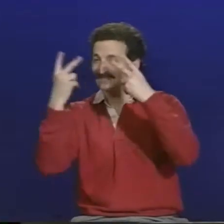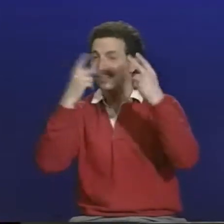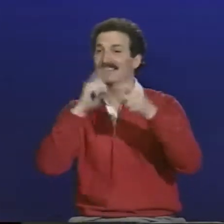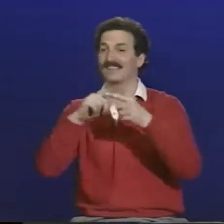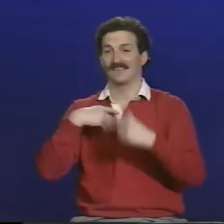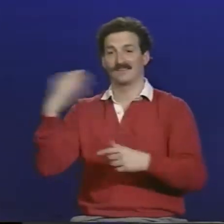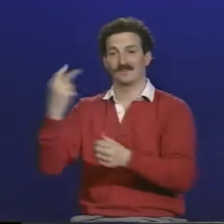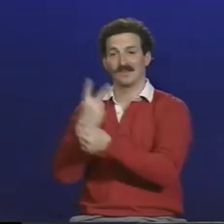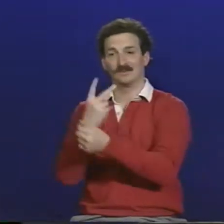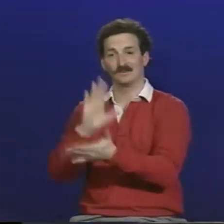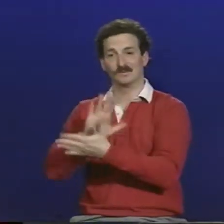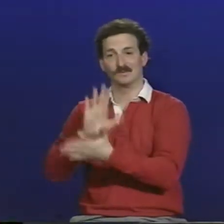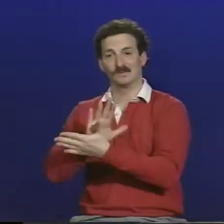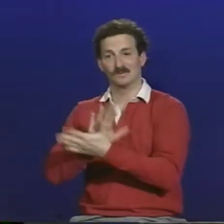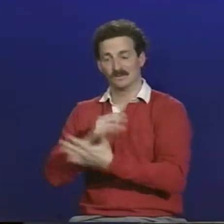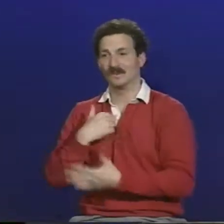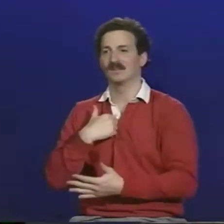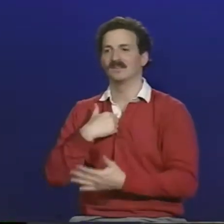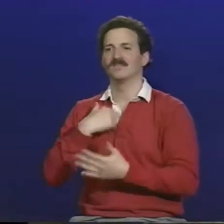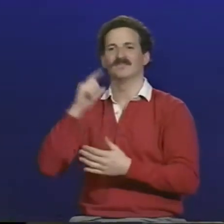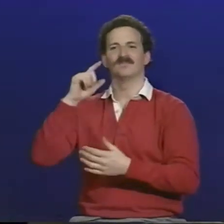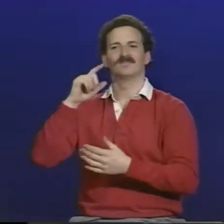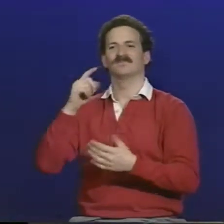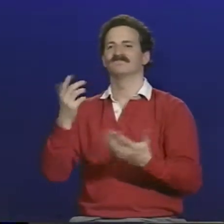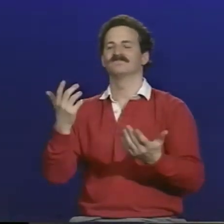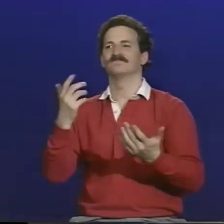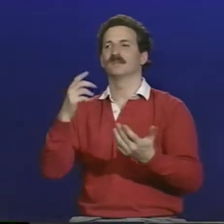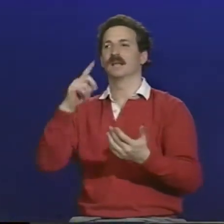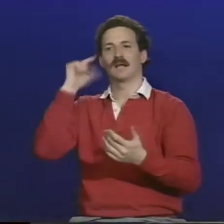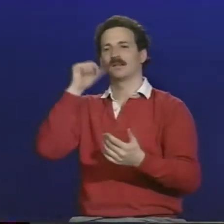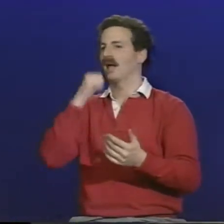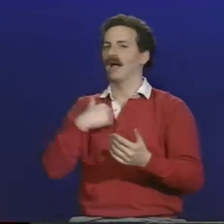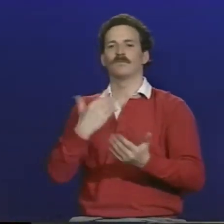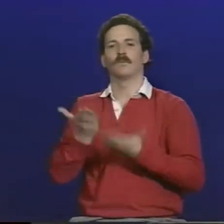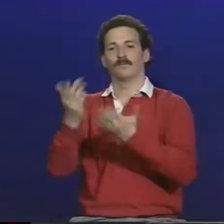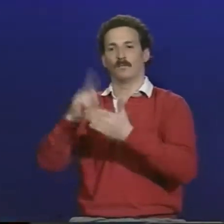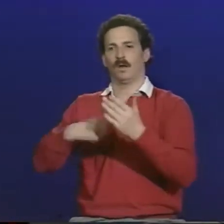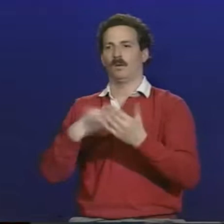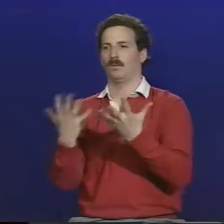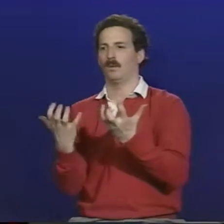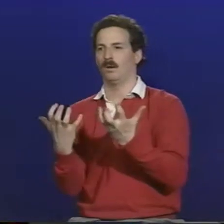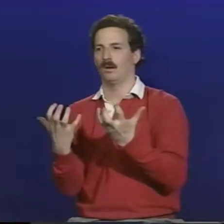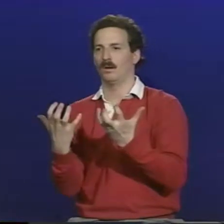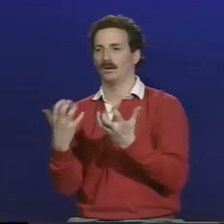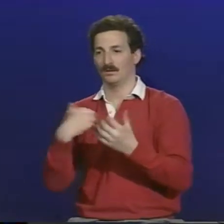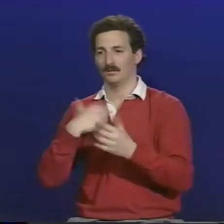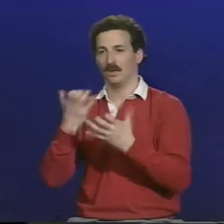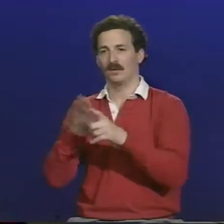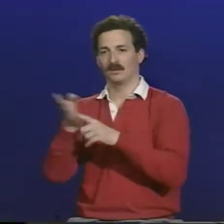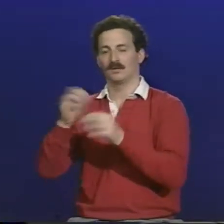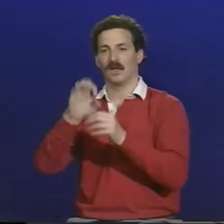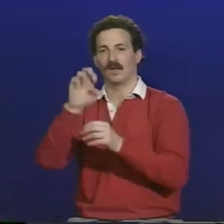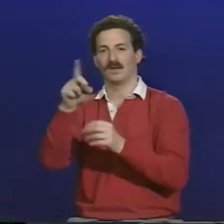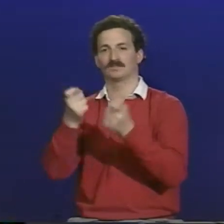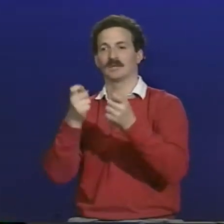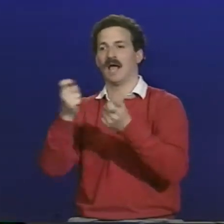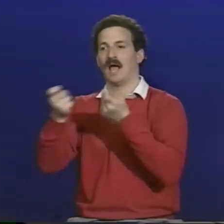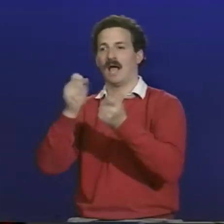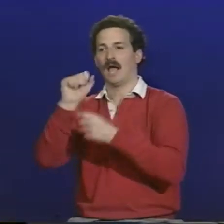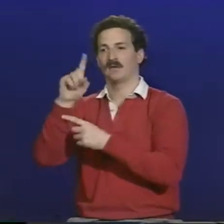graduated from Gallaudet and then did my recruitment work, I went on to graduate school. The problem was Gallaudet didn't really offer the program I